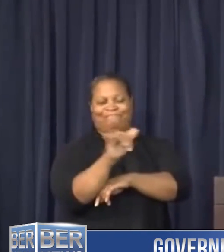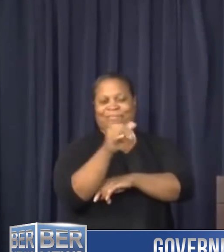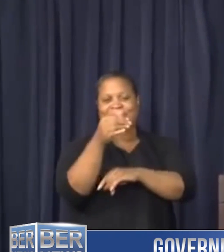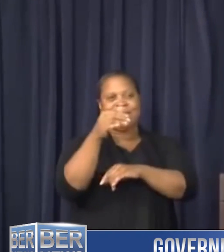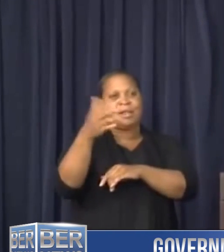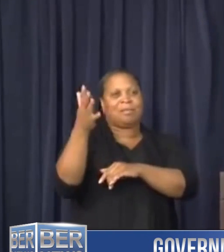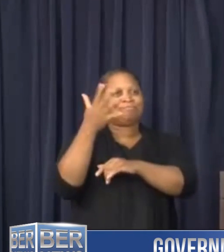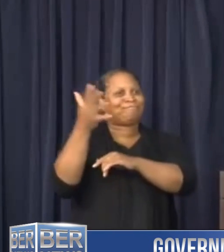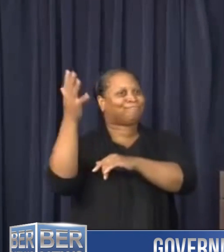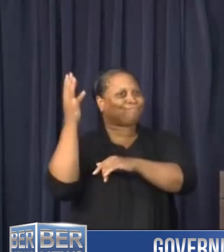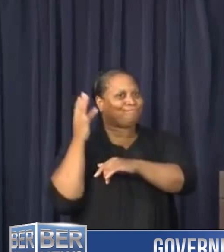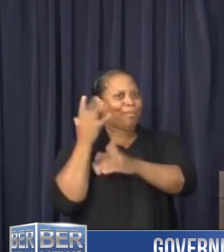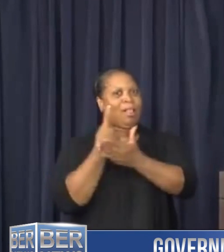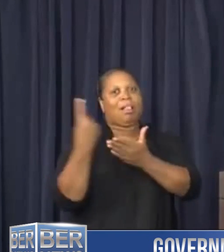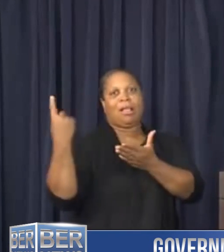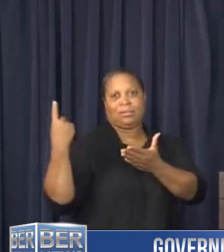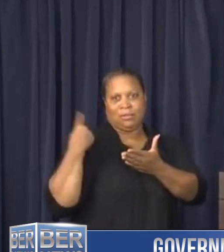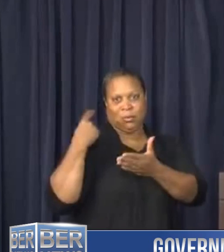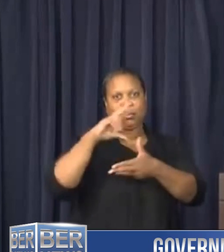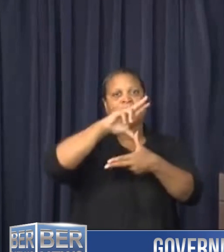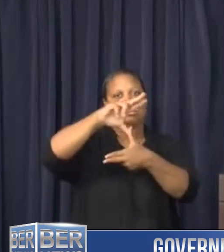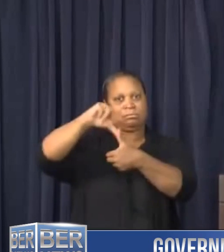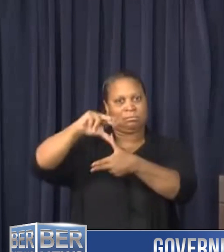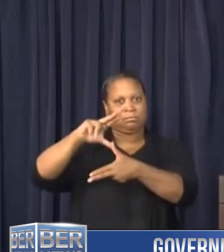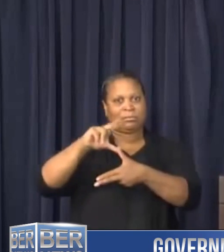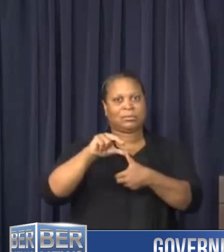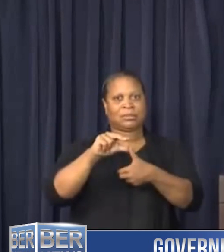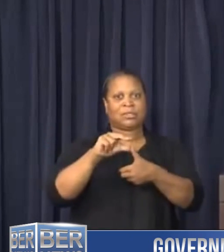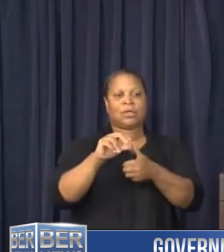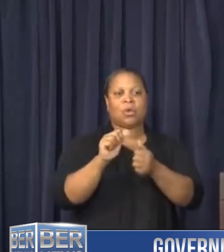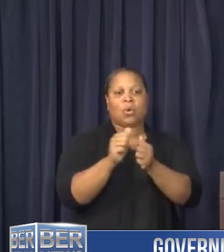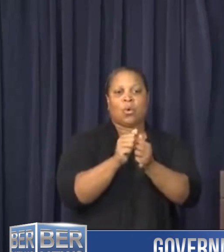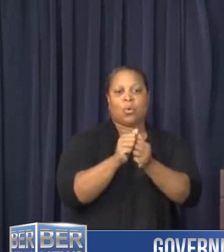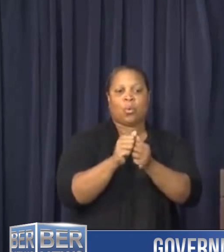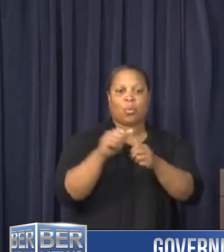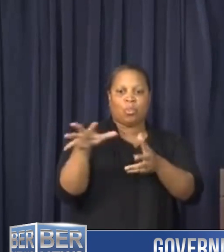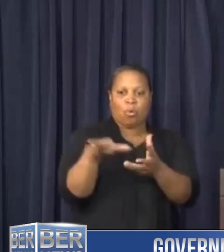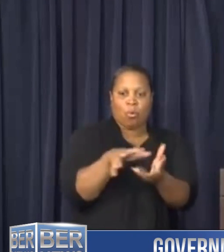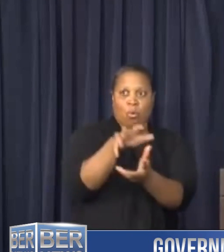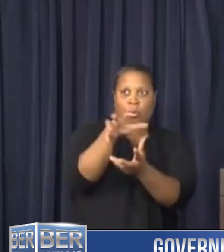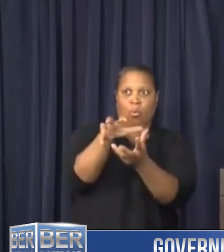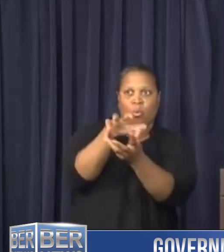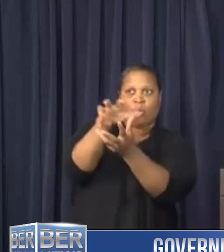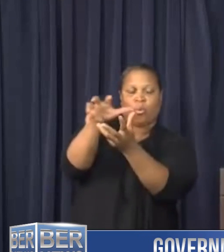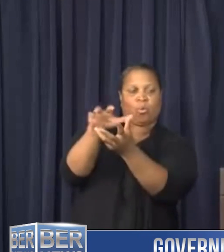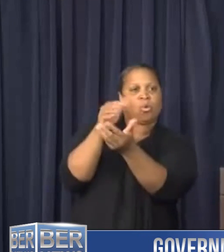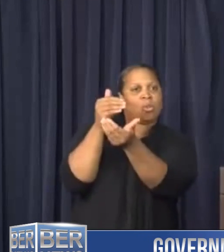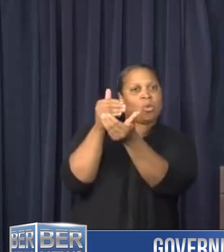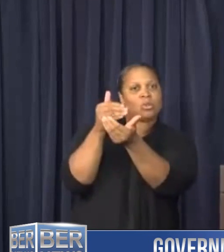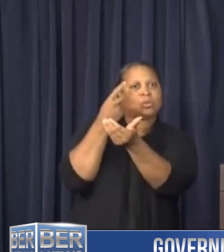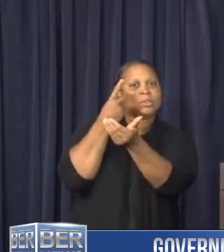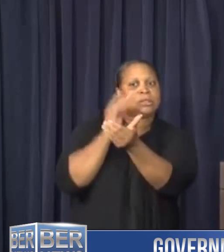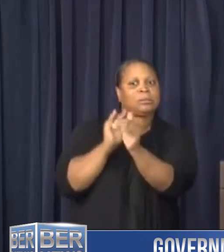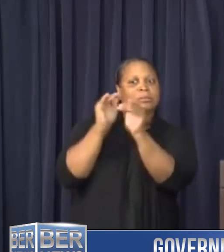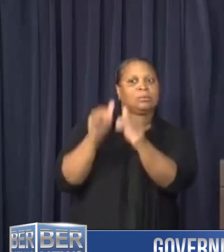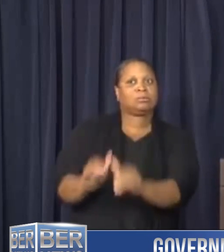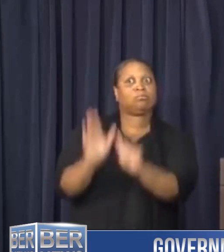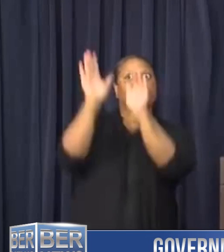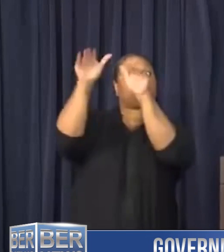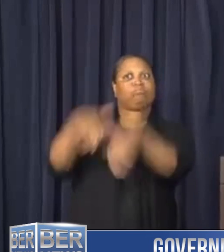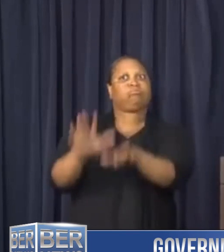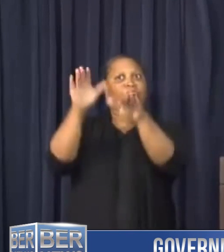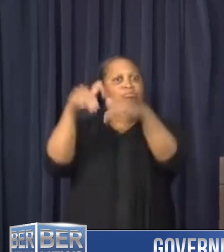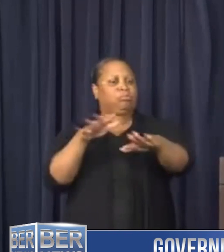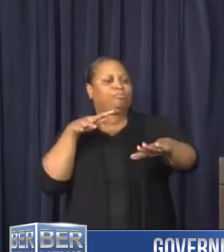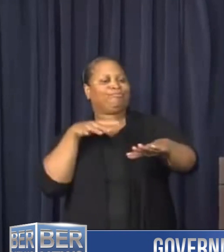a week or so ago. With the system moving in, we are continuing to see the swells and rough surf along